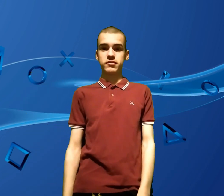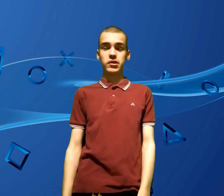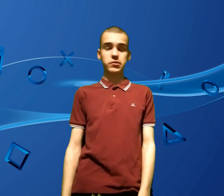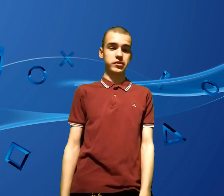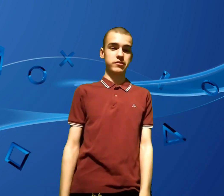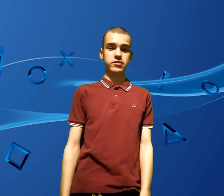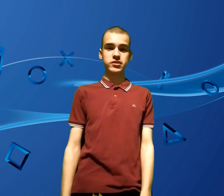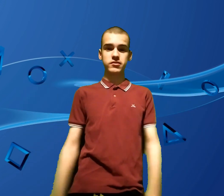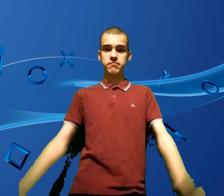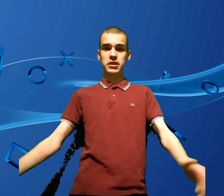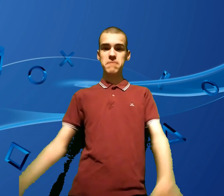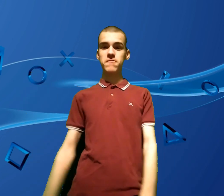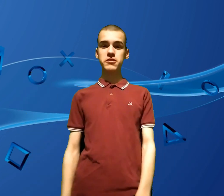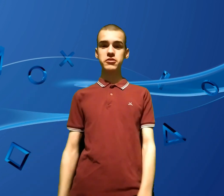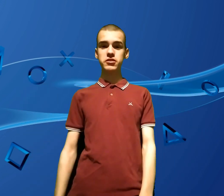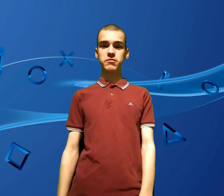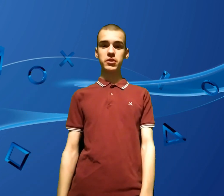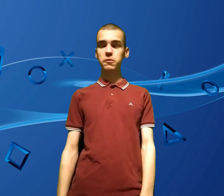That was it. Just game finished. There we go.